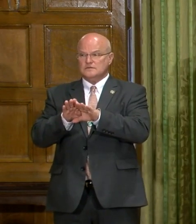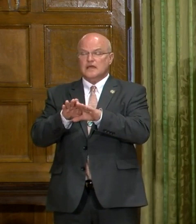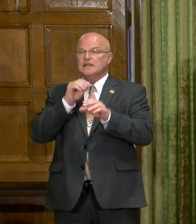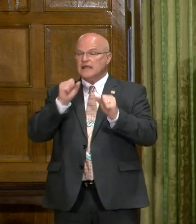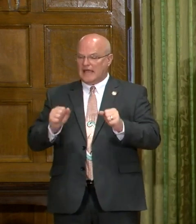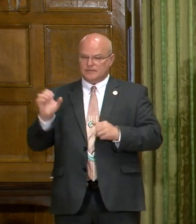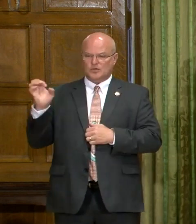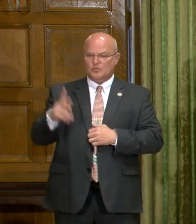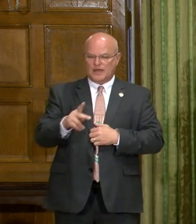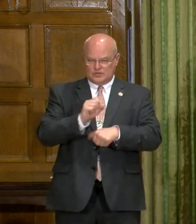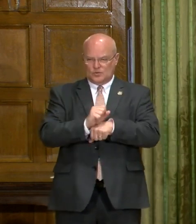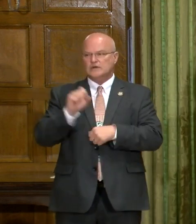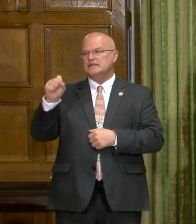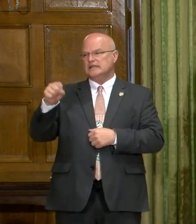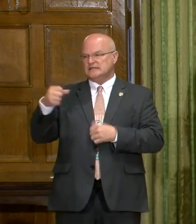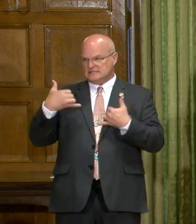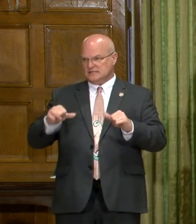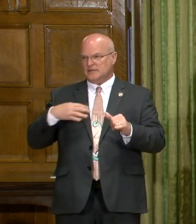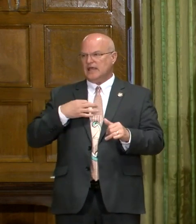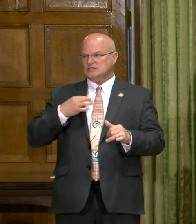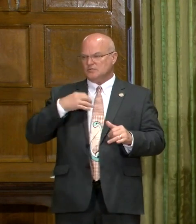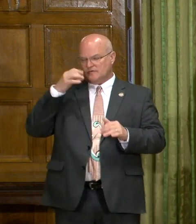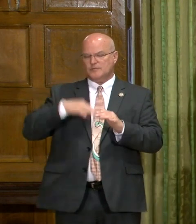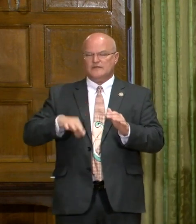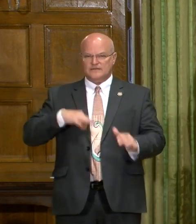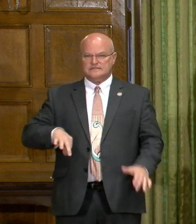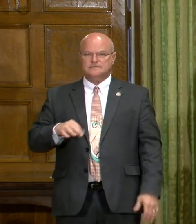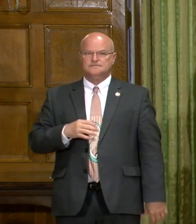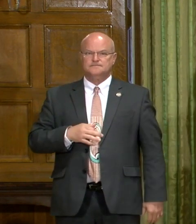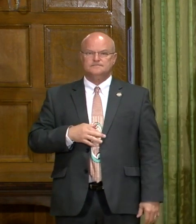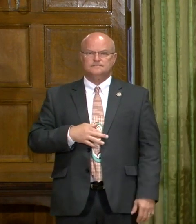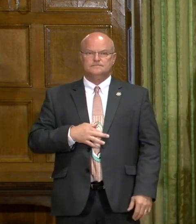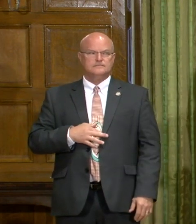to go back to employment, then yes, they'll still be eligible for benefits.